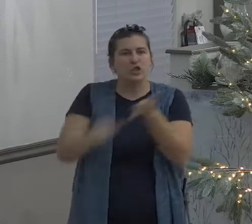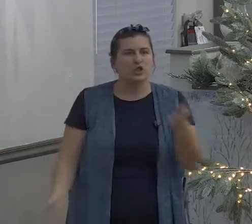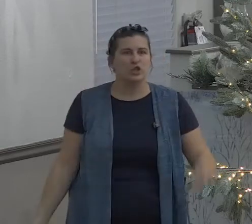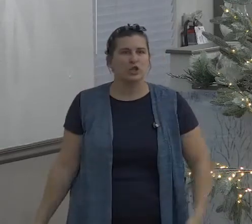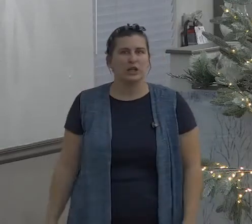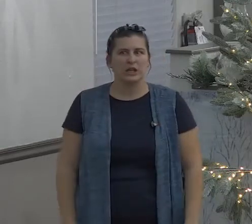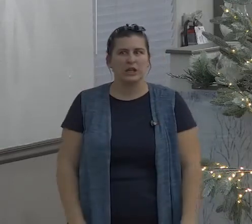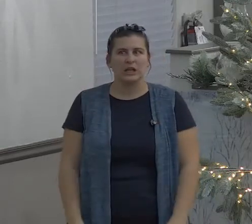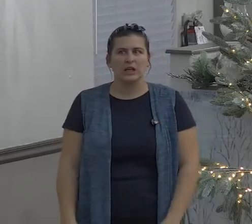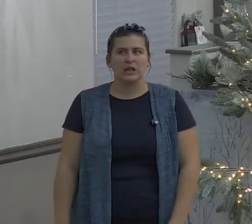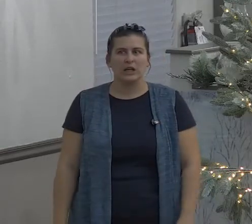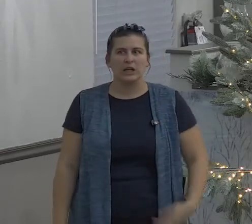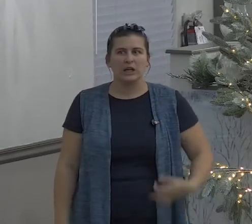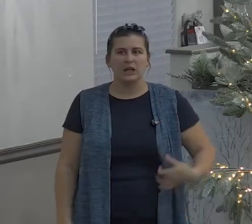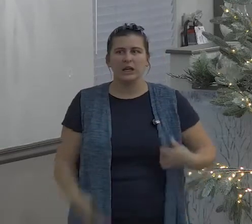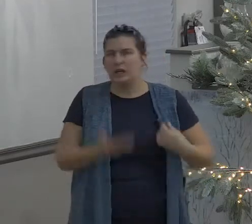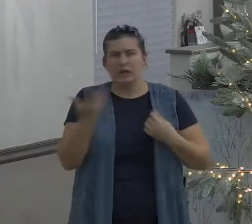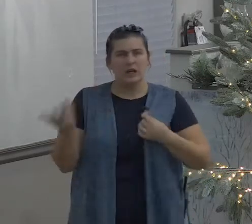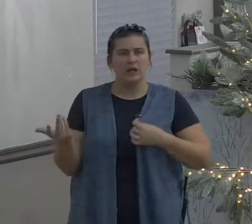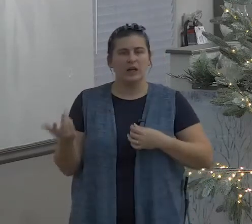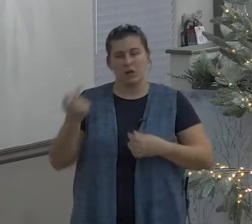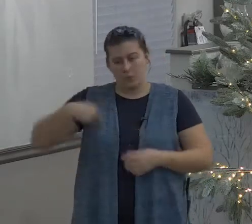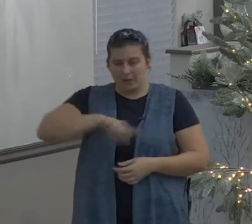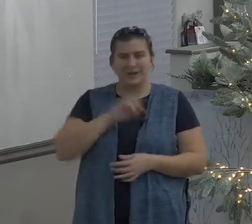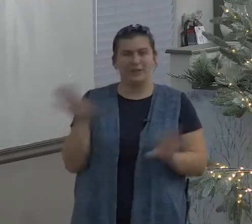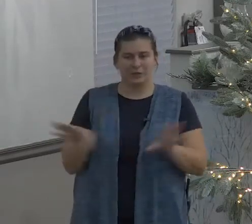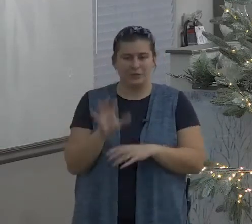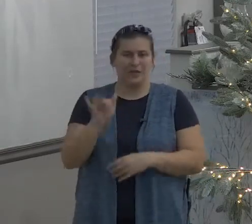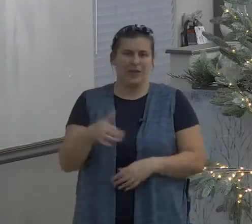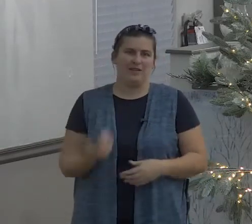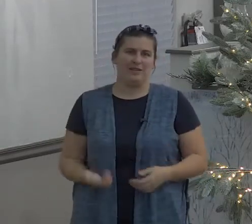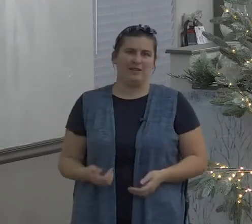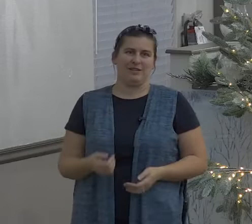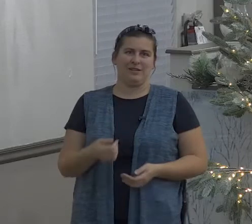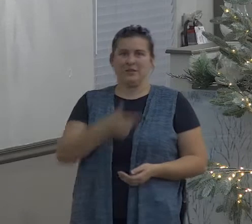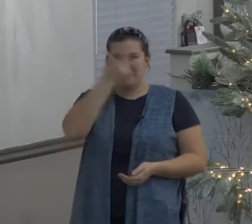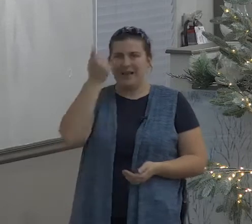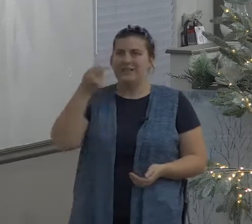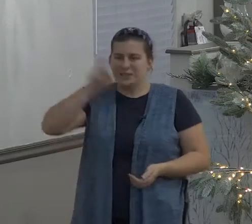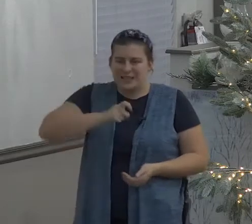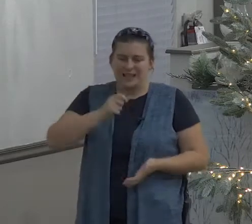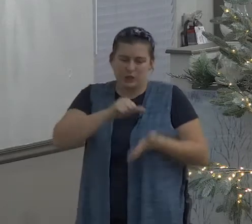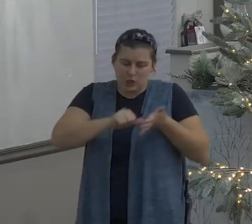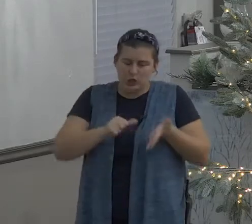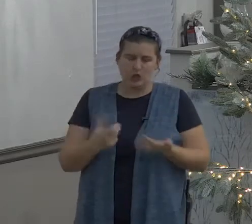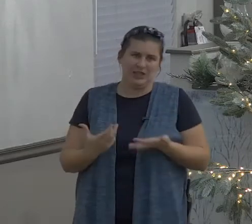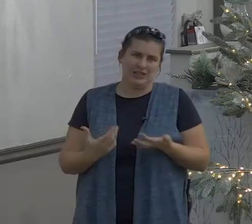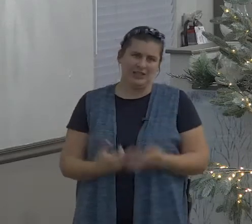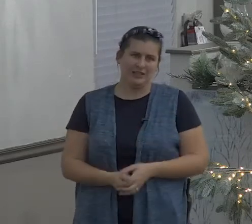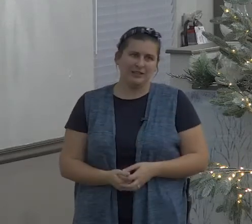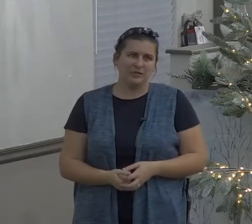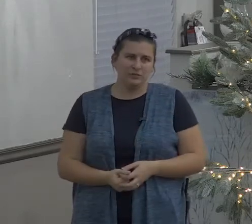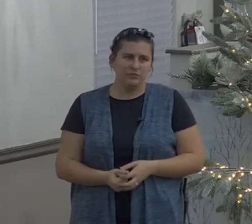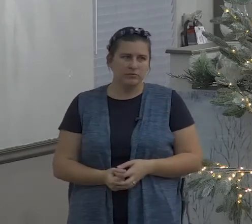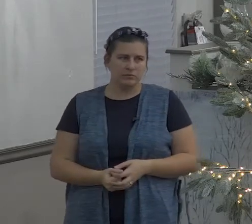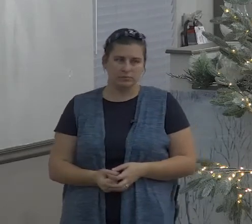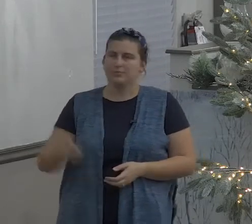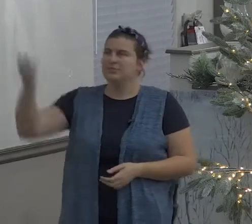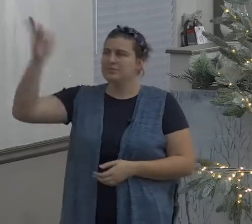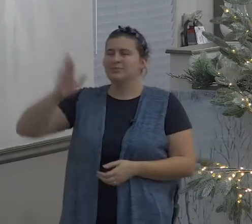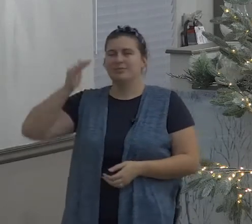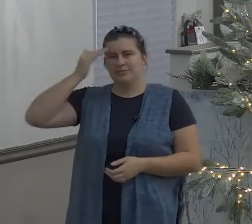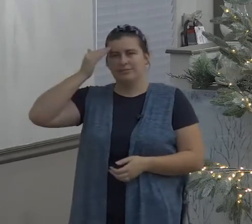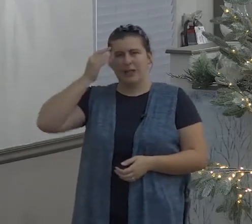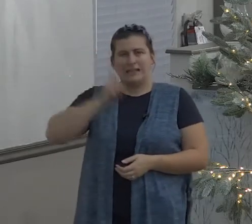is excited Betty and I were excited we said praise God what a great day who praises God and what a great day for surgery